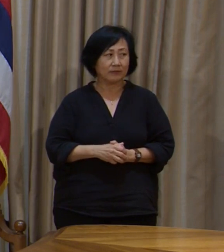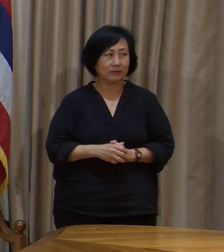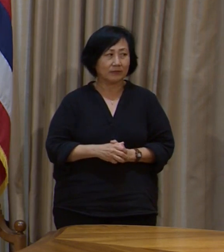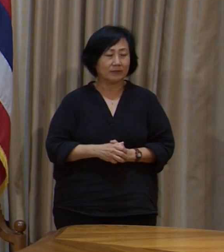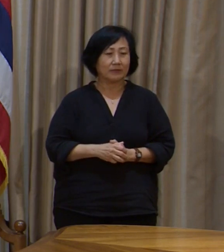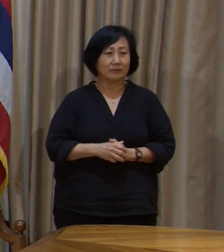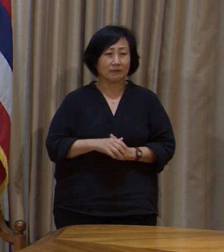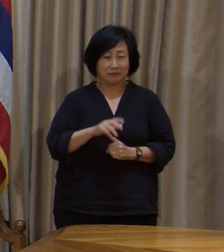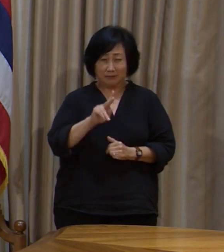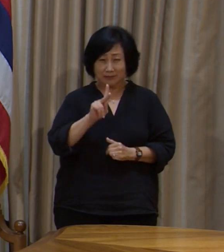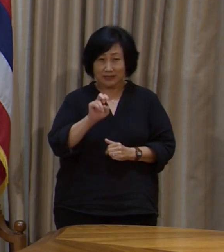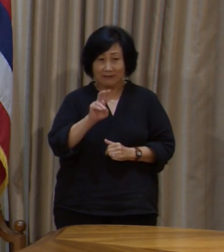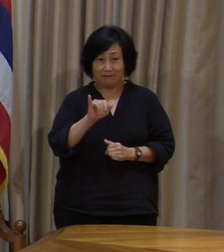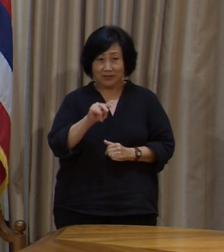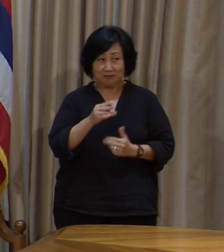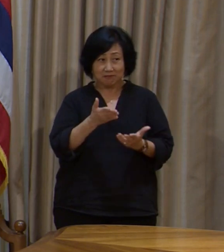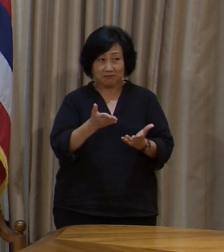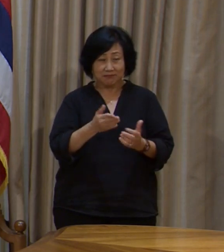Kevin, are you there?